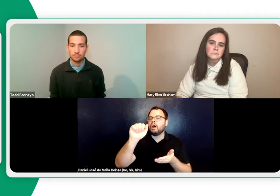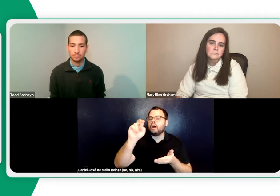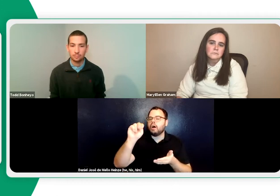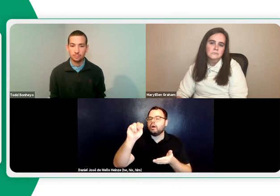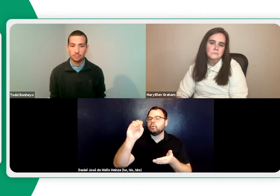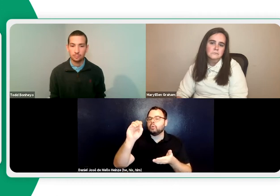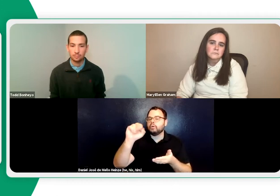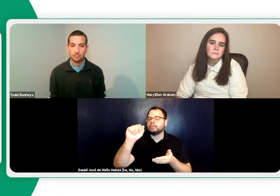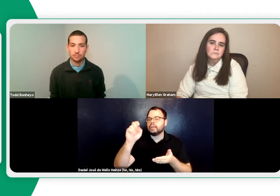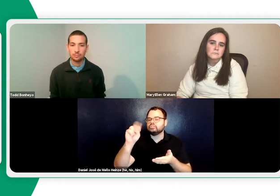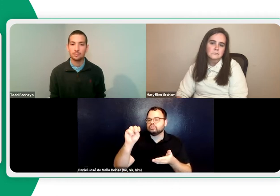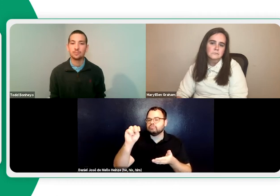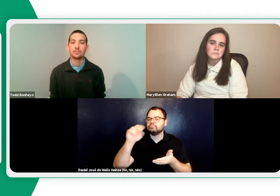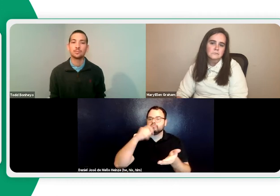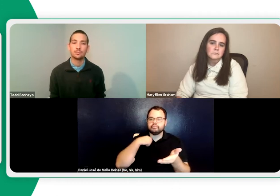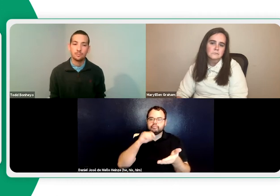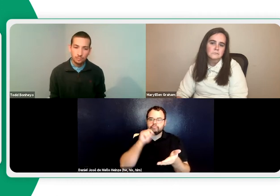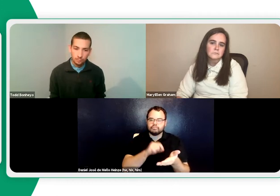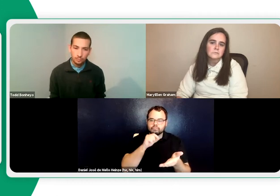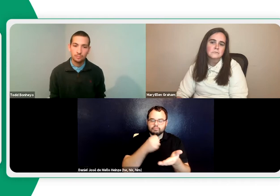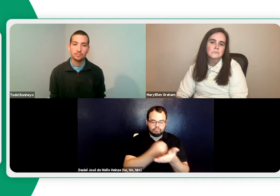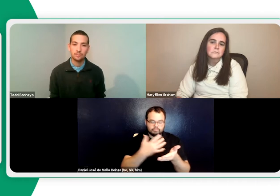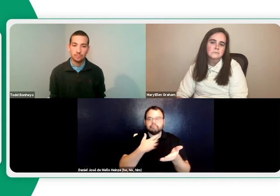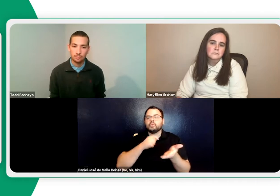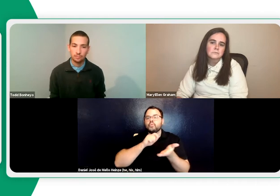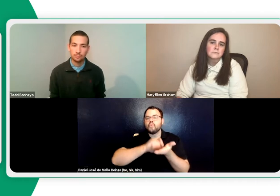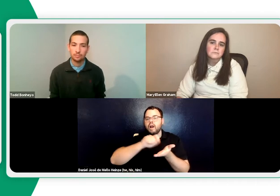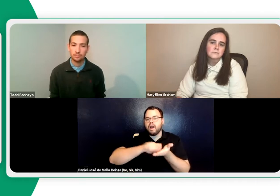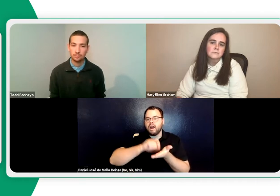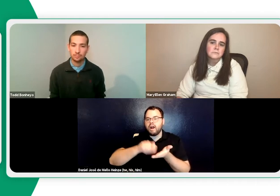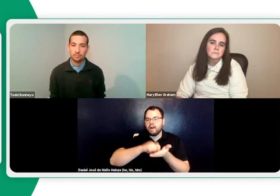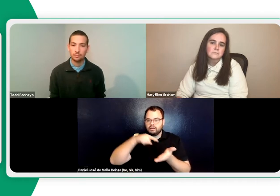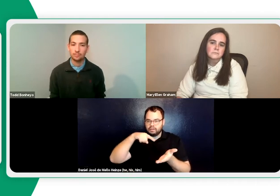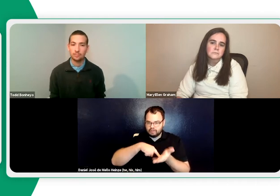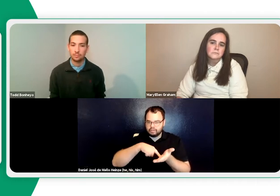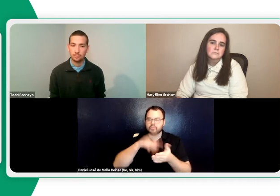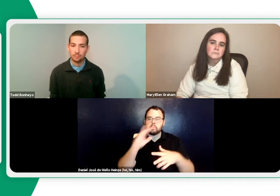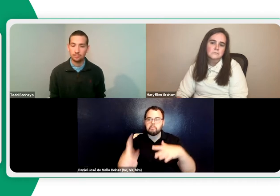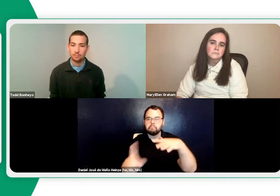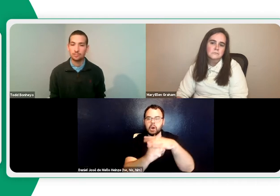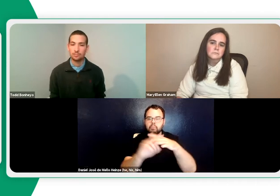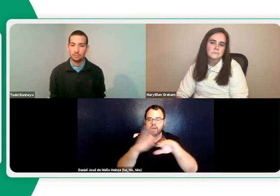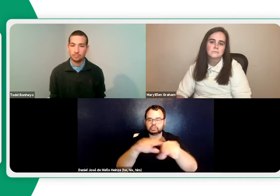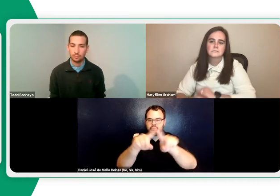my iPad on that screen and I'll choose annotation. And that's where I'm able to write